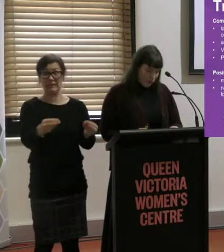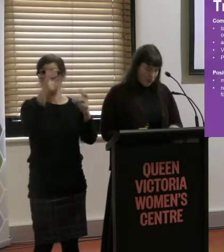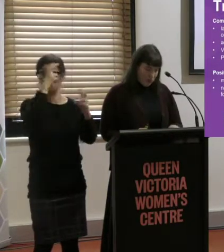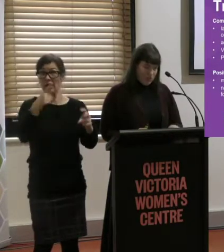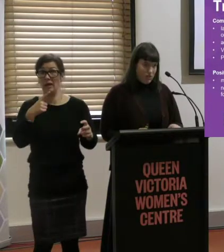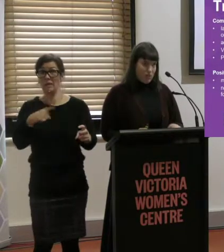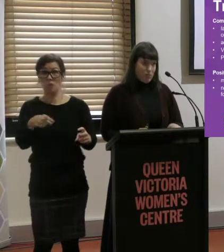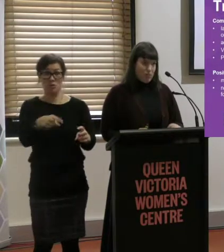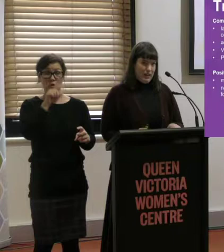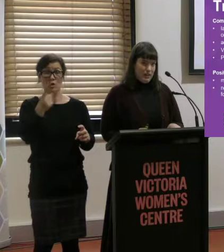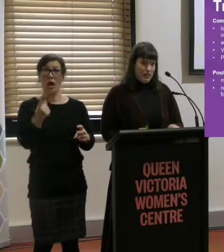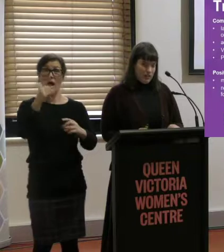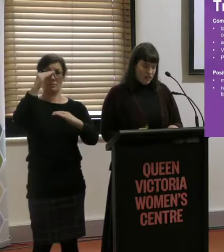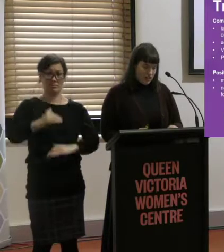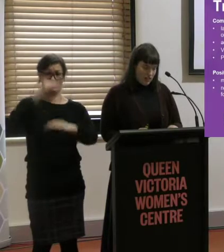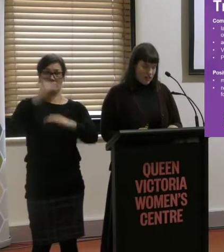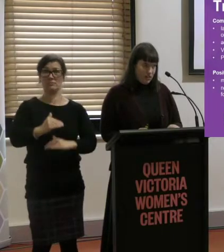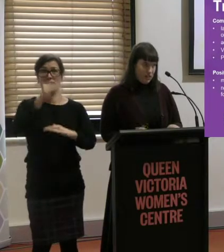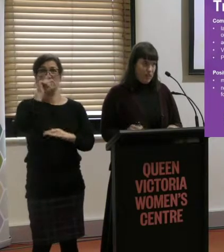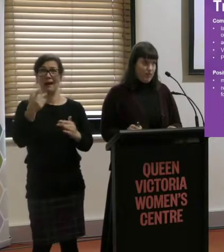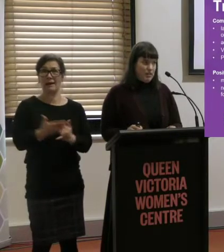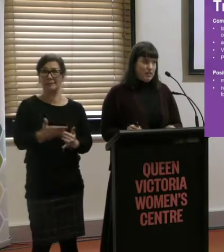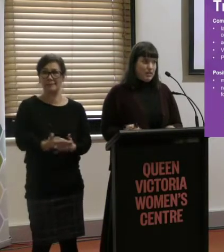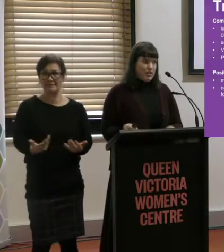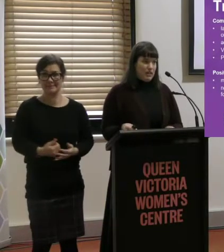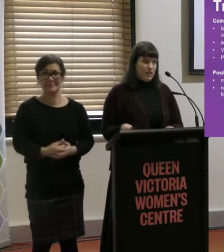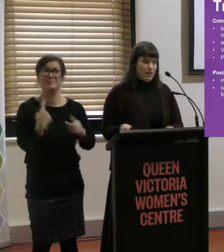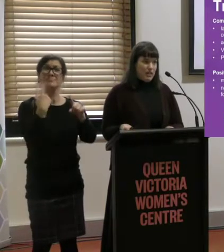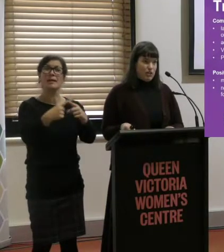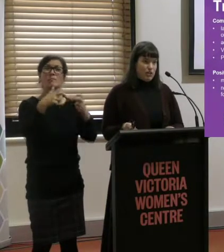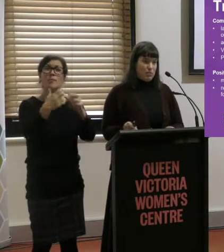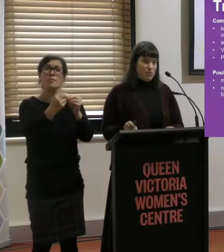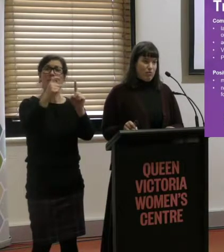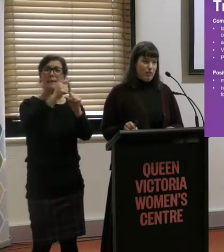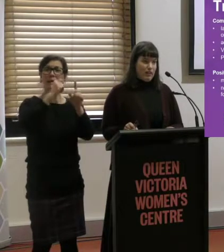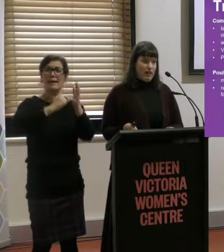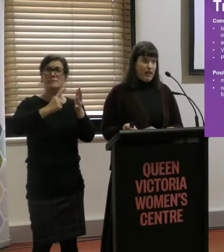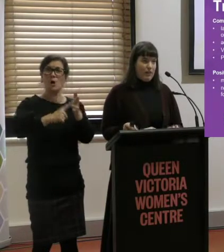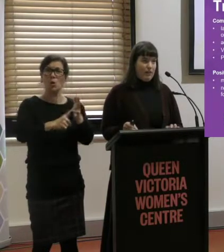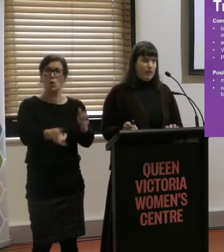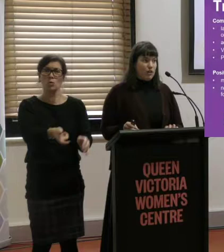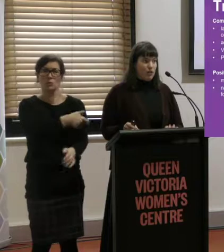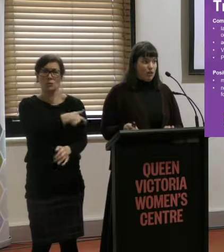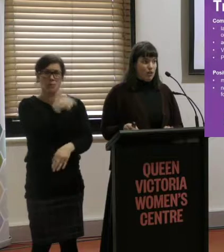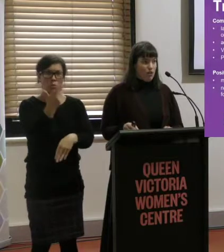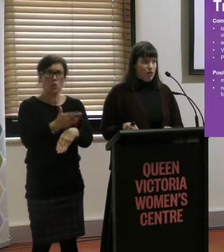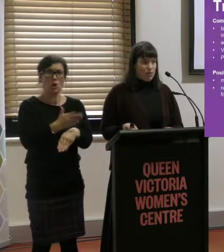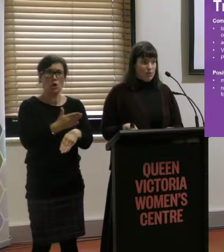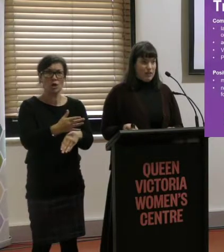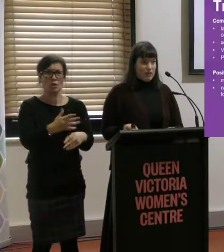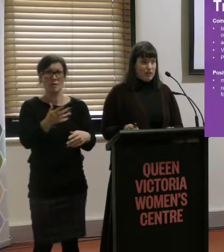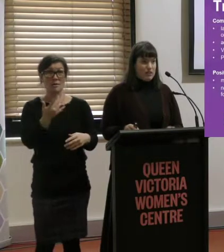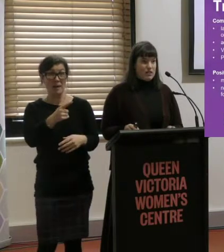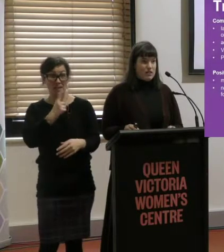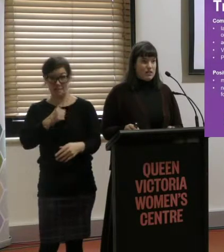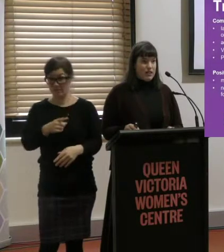There were also some issues with the PSOs at the station, particularly accusing people of being drunk or on drugs